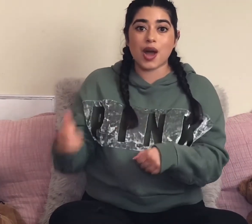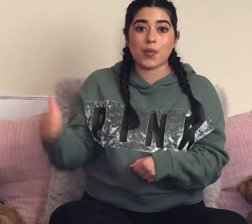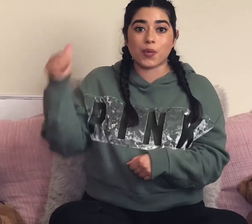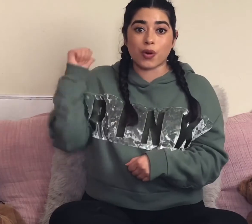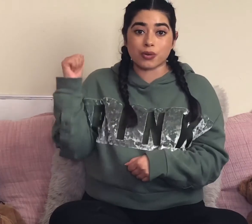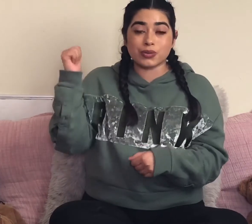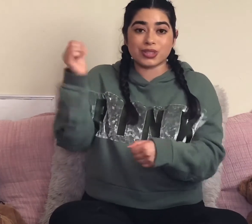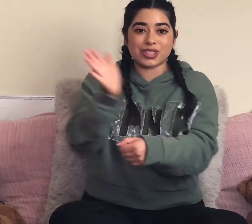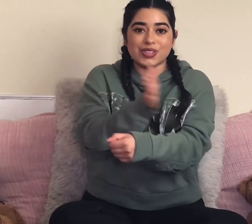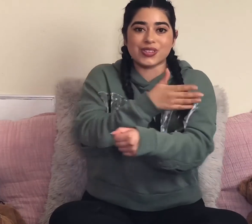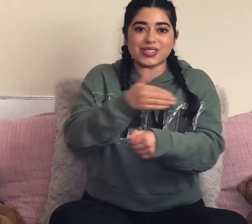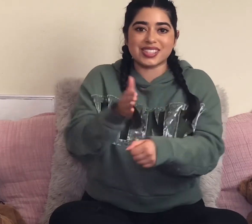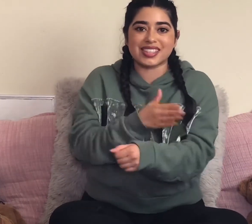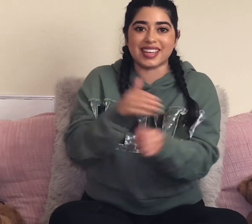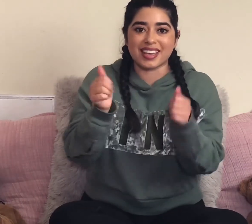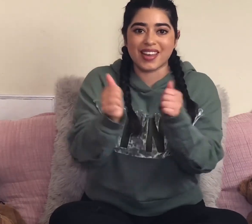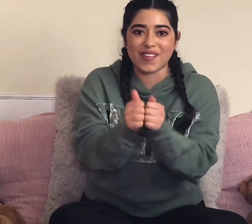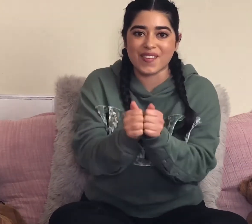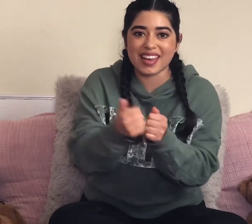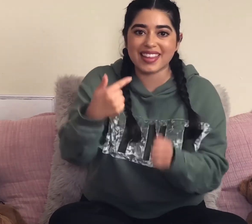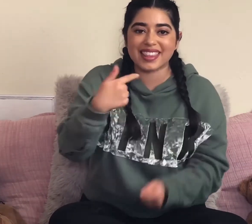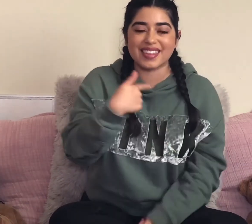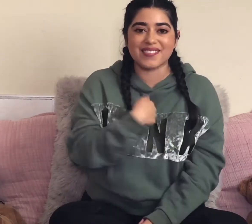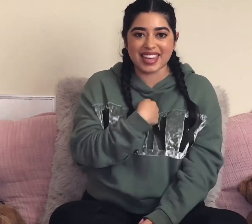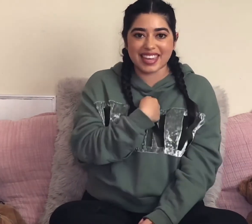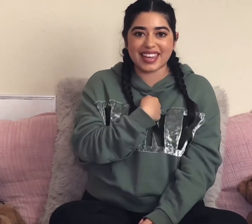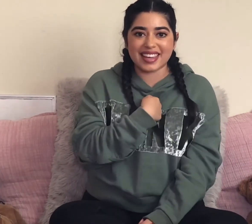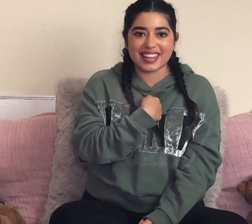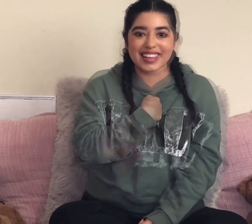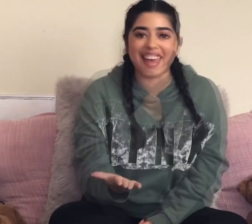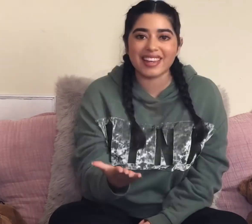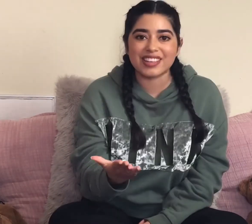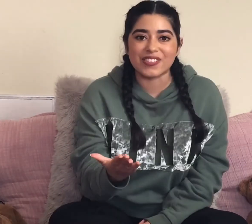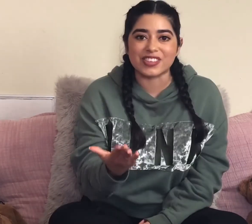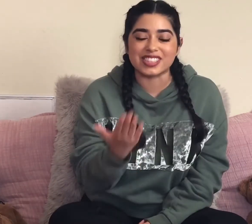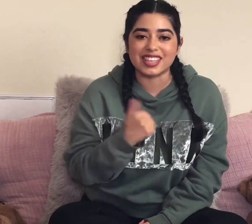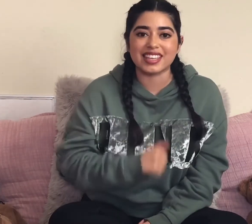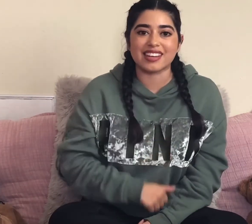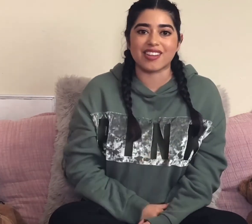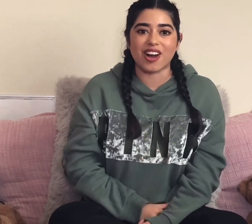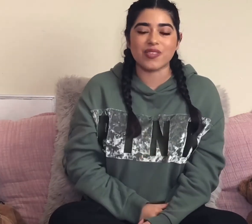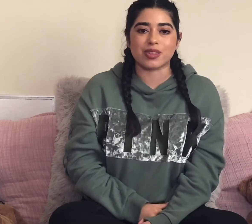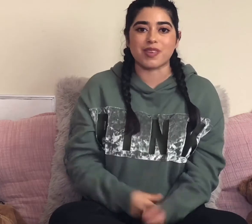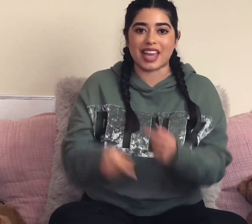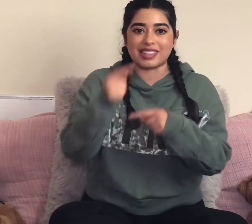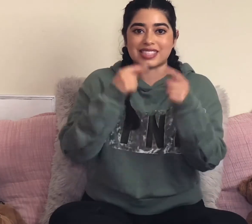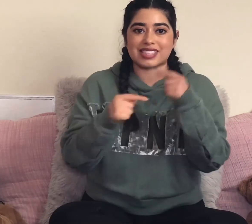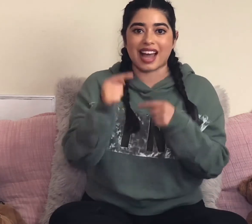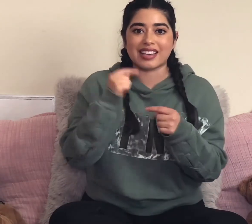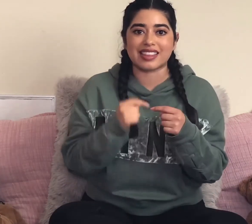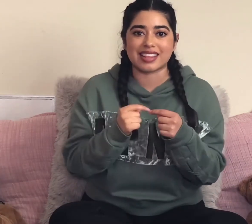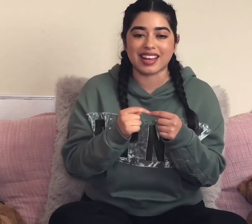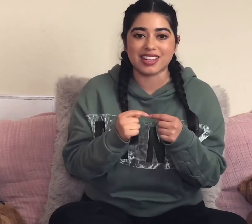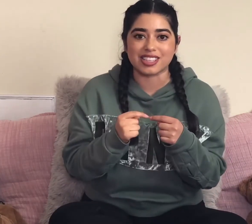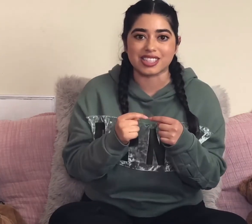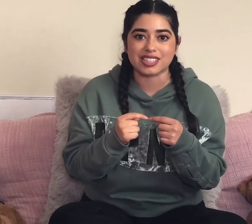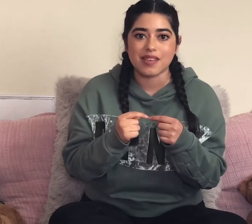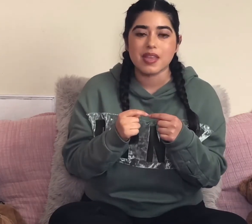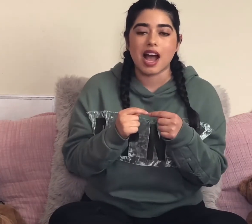won't you sing with me? Thank you for singing. along with me and signing the letters. I